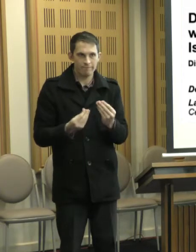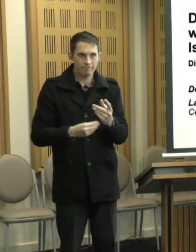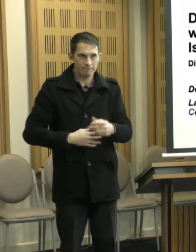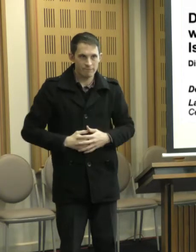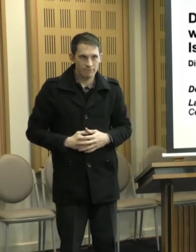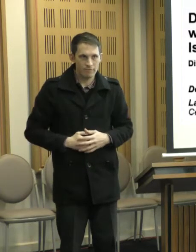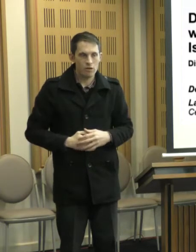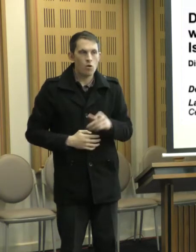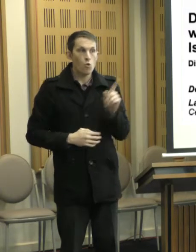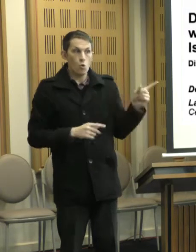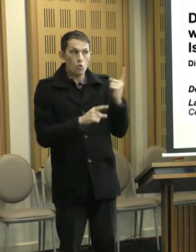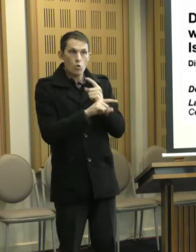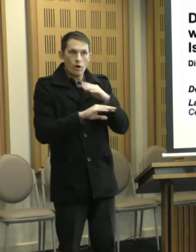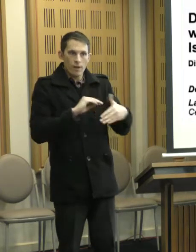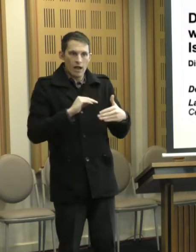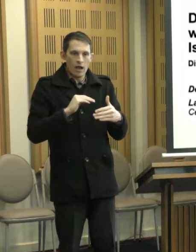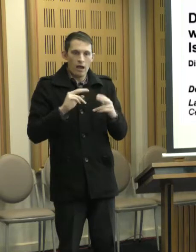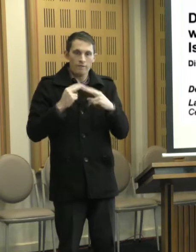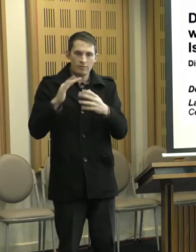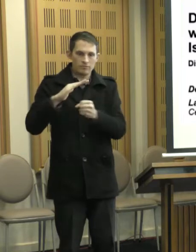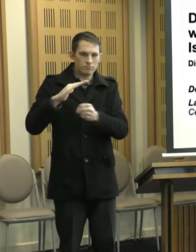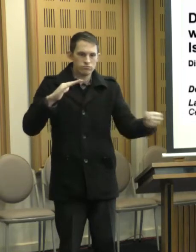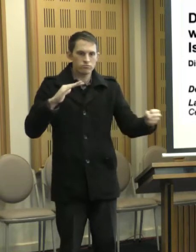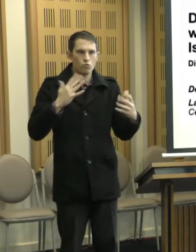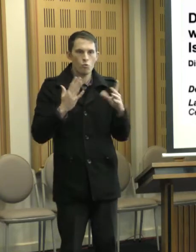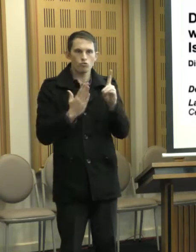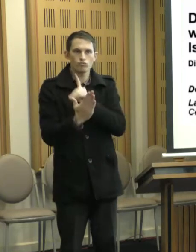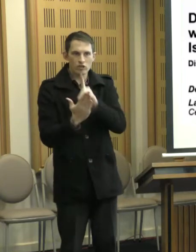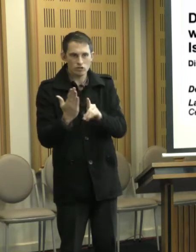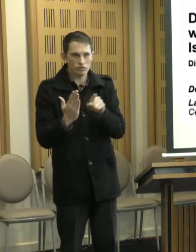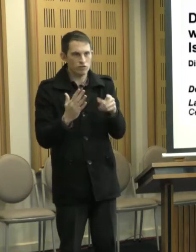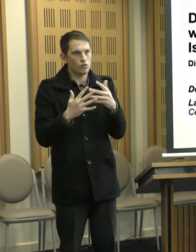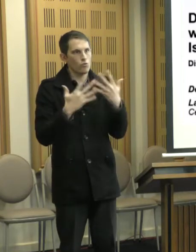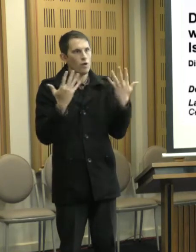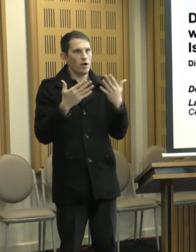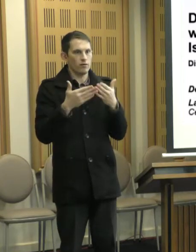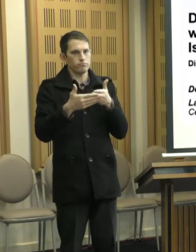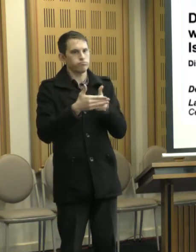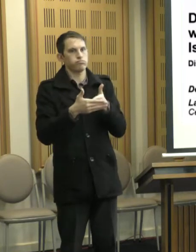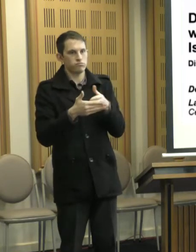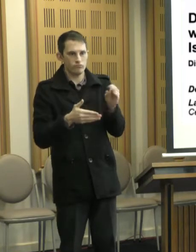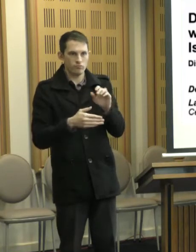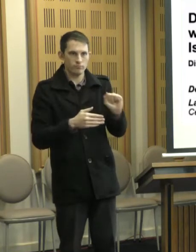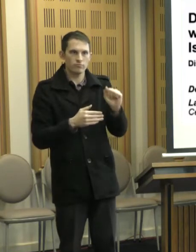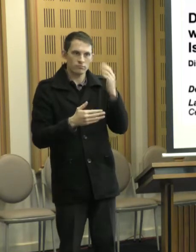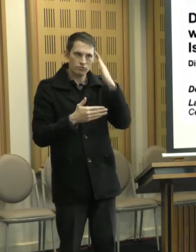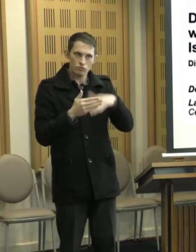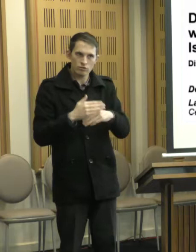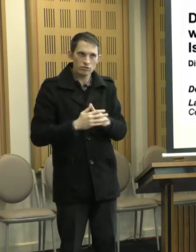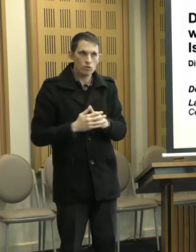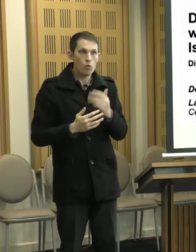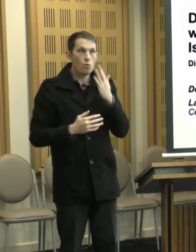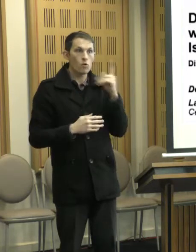dispossession and discrimination being the biggest disability that the communities face. And when you've got a program